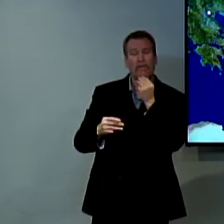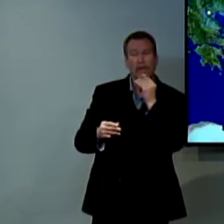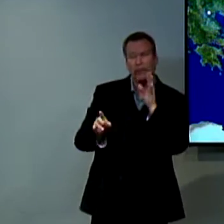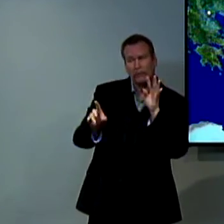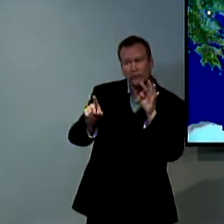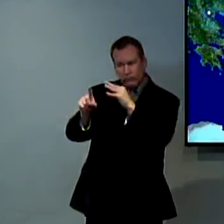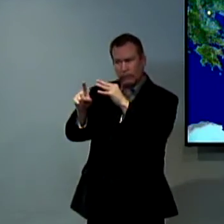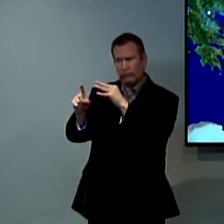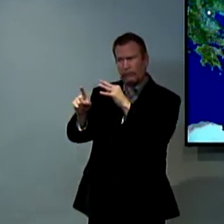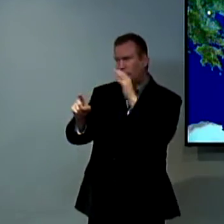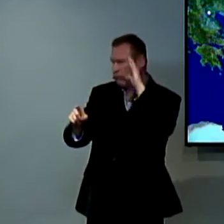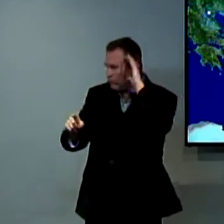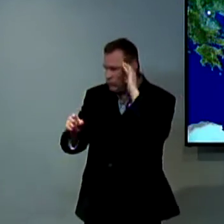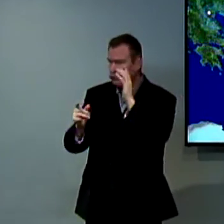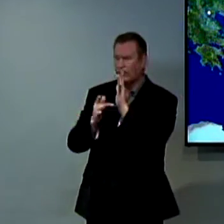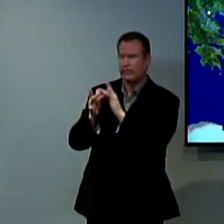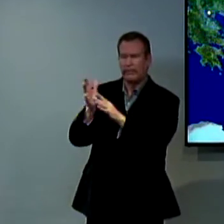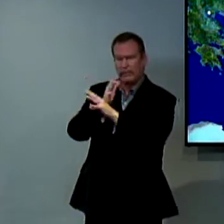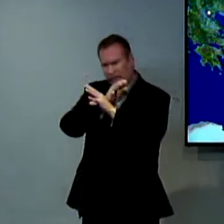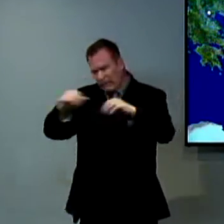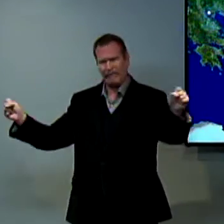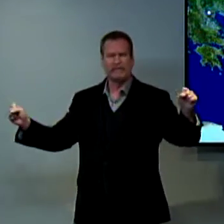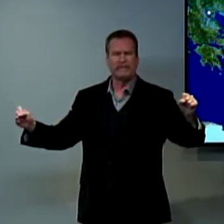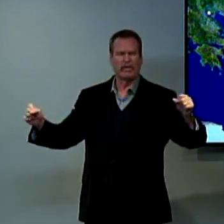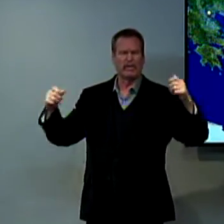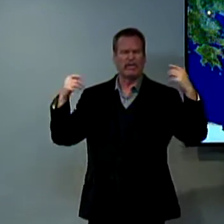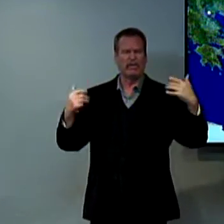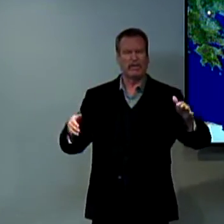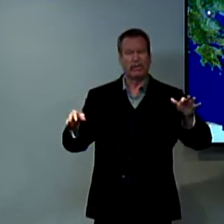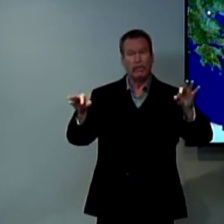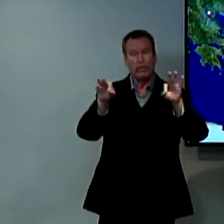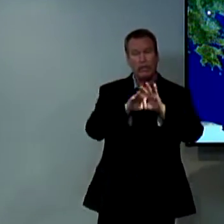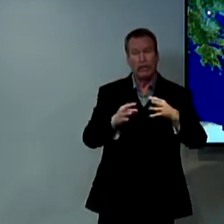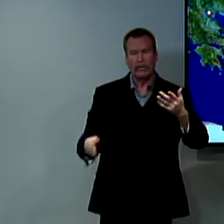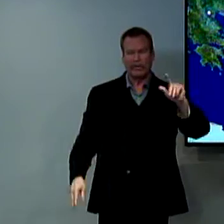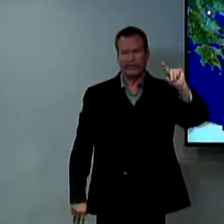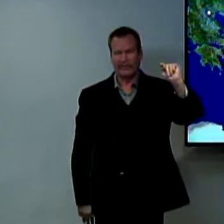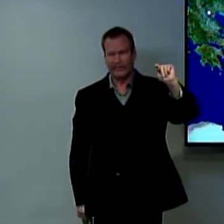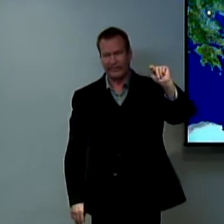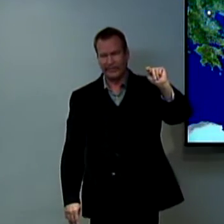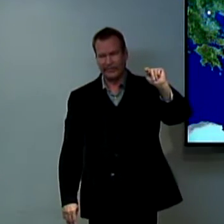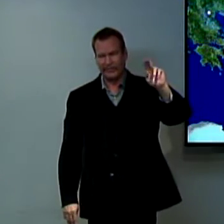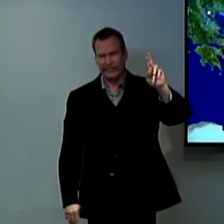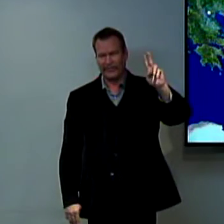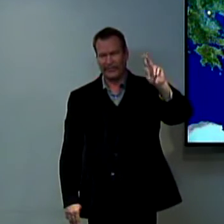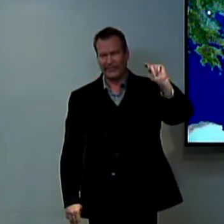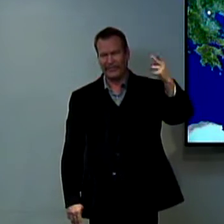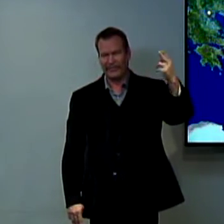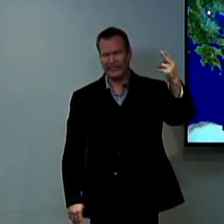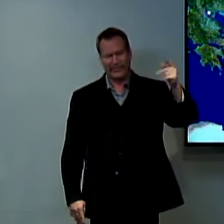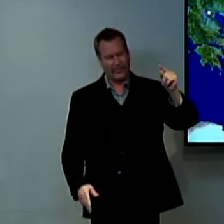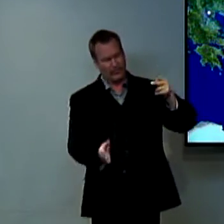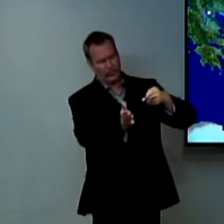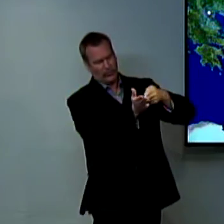and then how he died and how he rose again and they heard him and they too were saved so it's very important